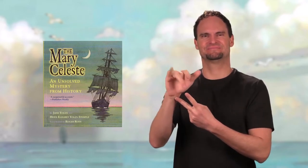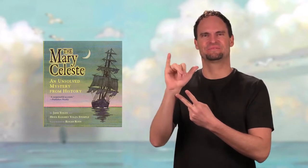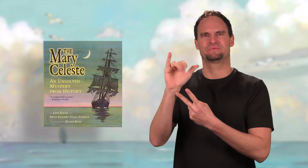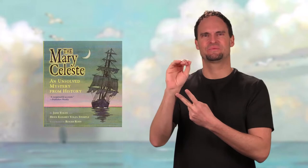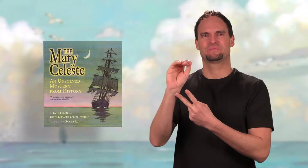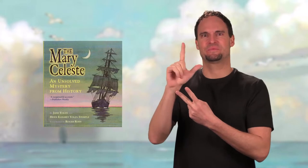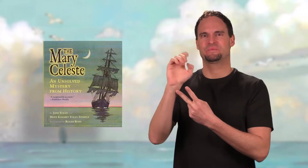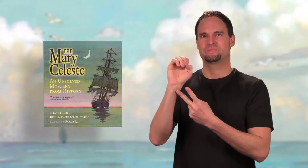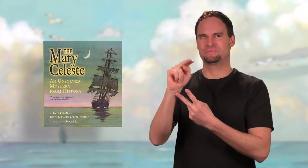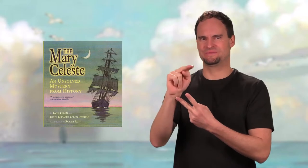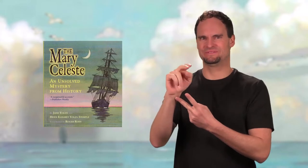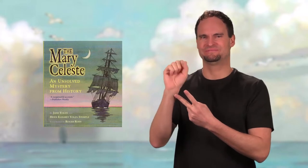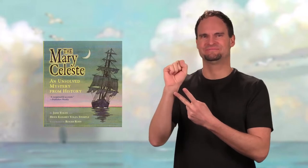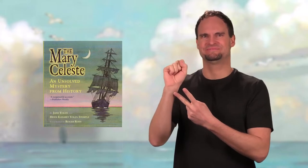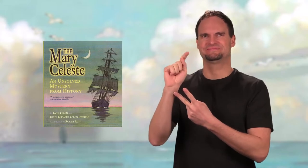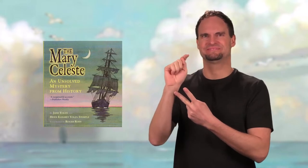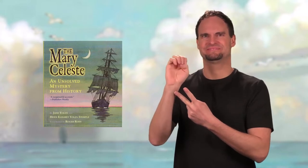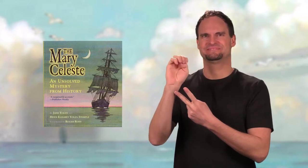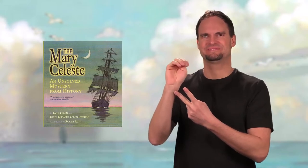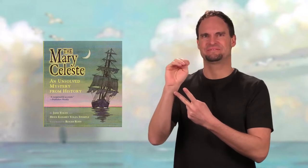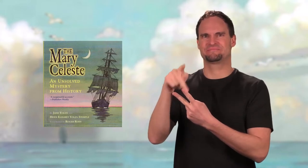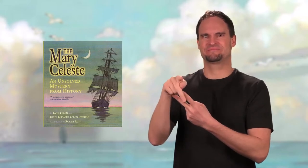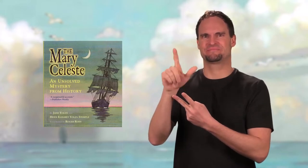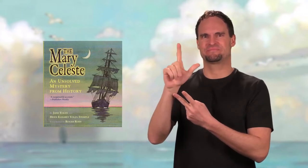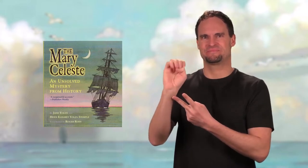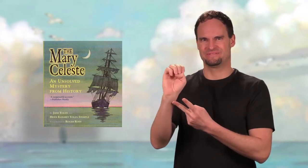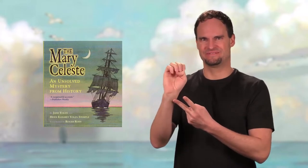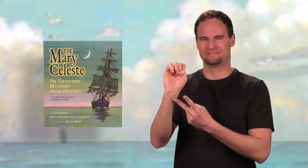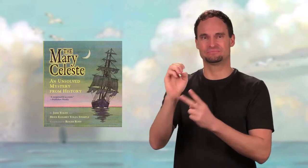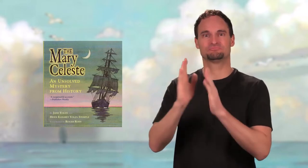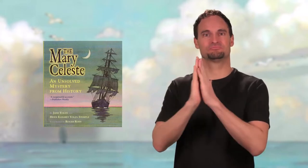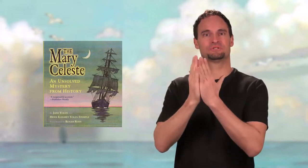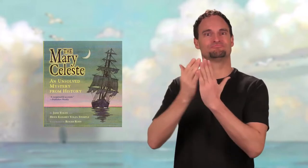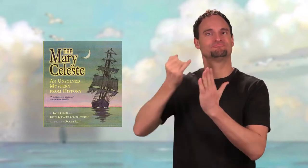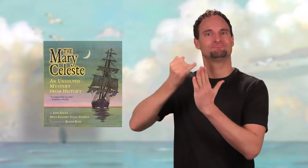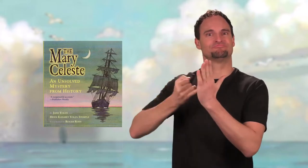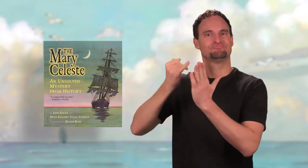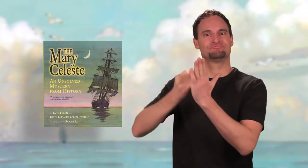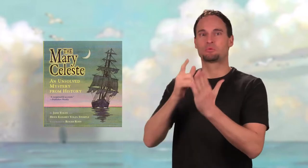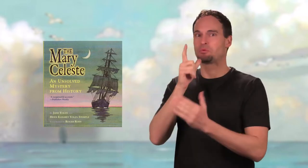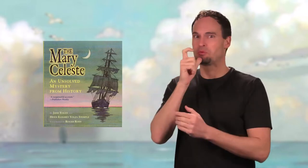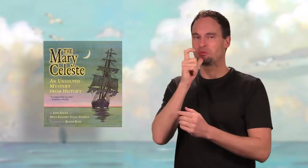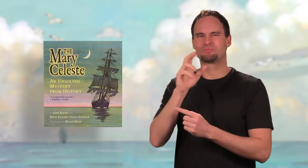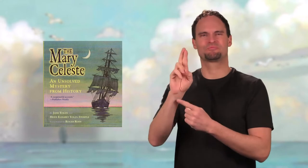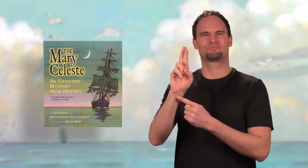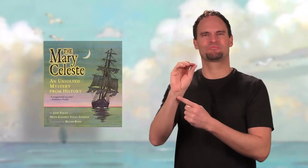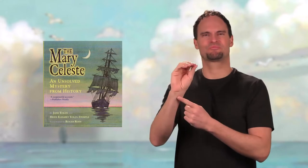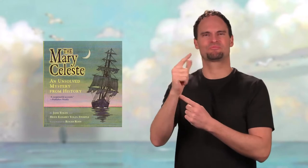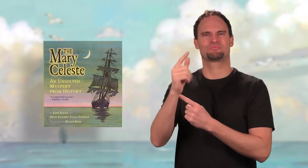Elizabeth Yoland Stemple, illustrated by Roger Roth.